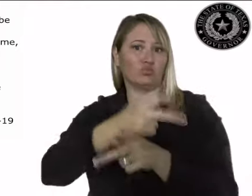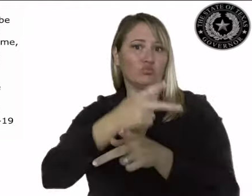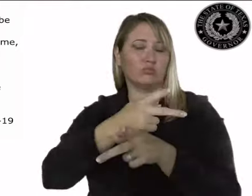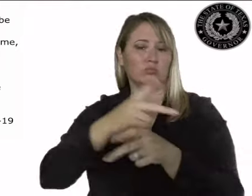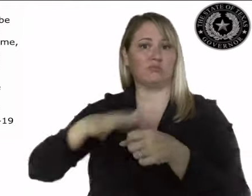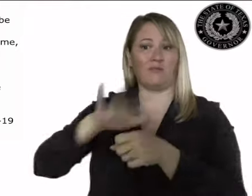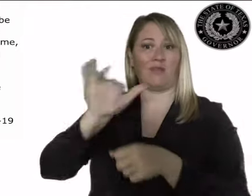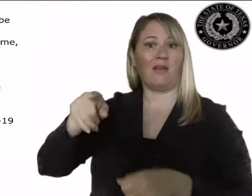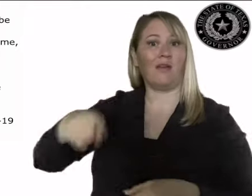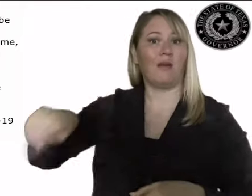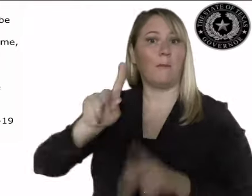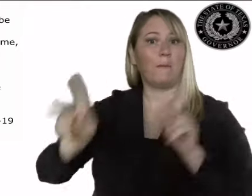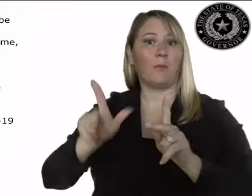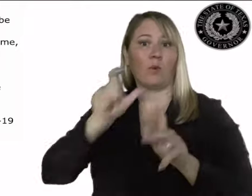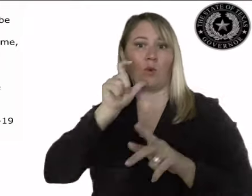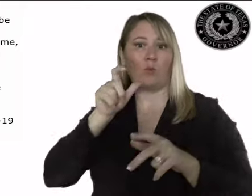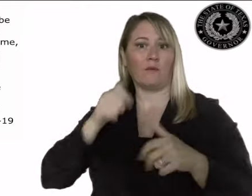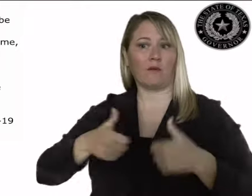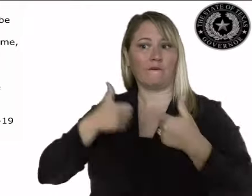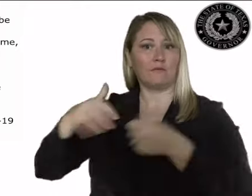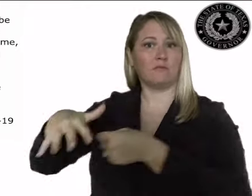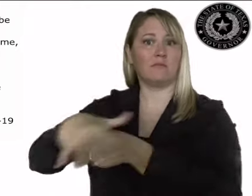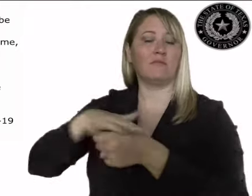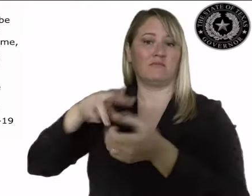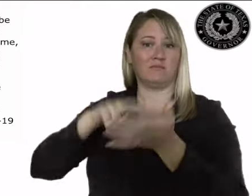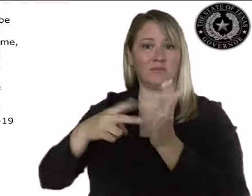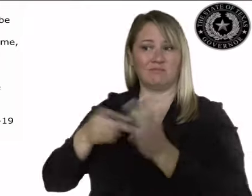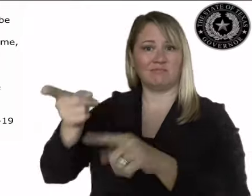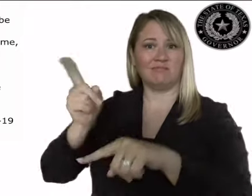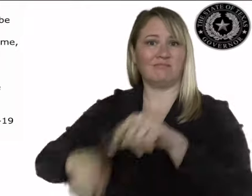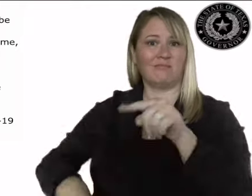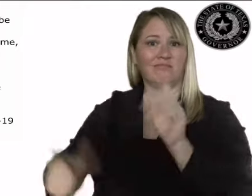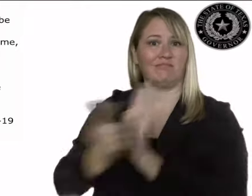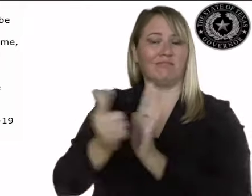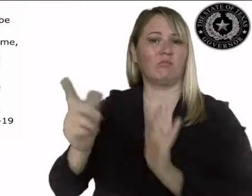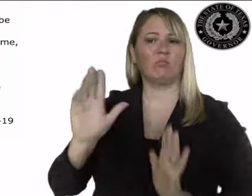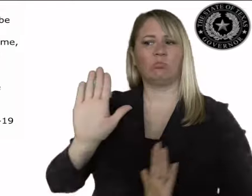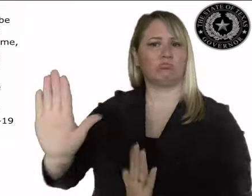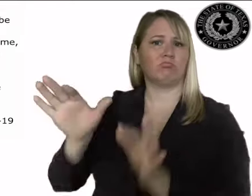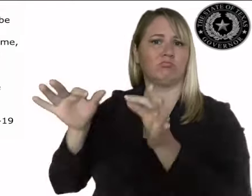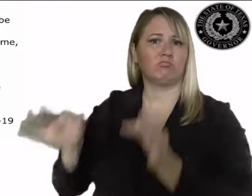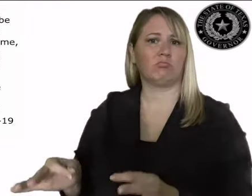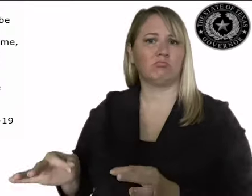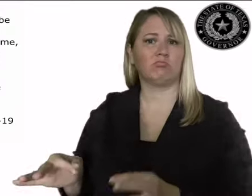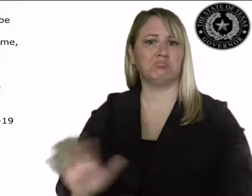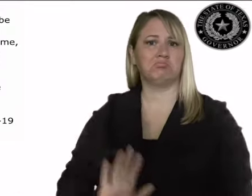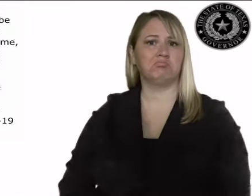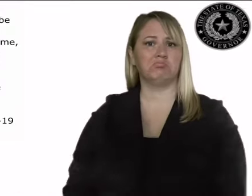long-term care facility to require documentation of a residence 4.